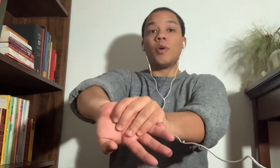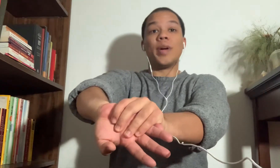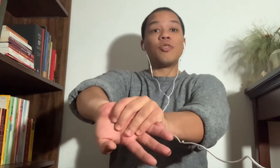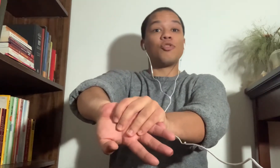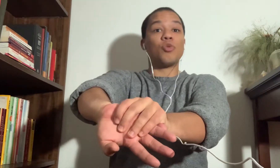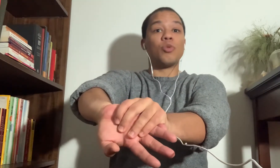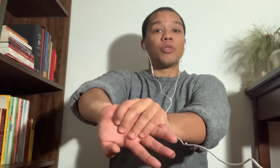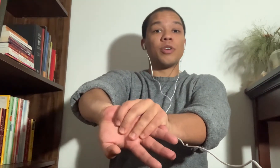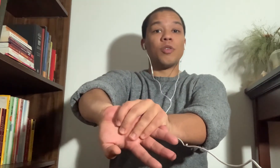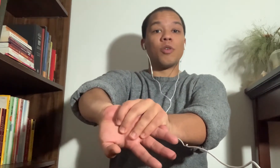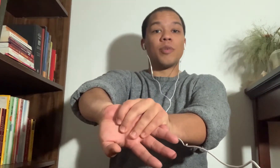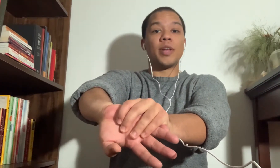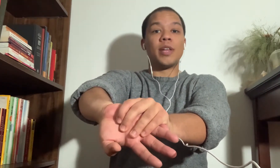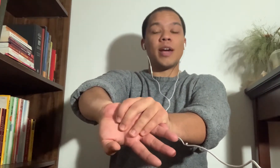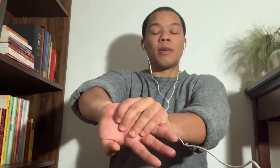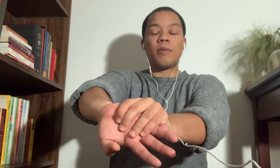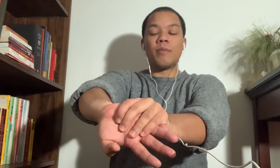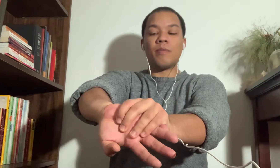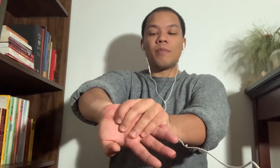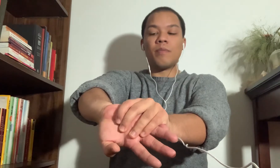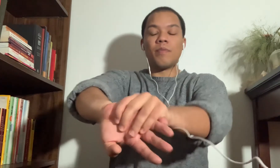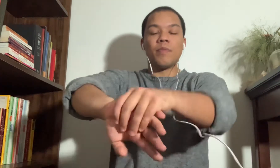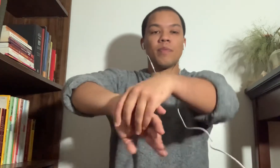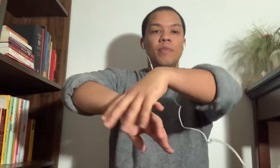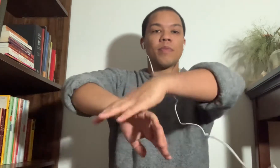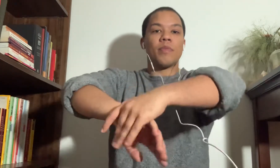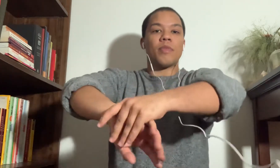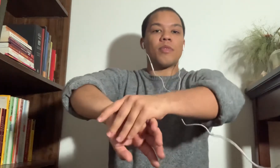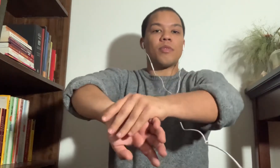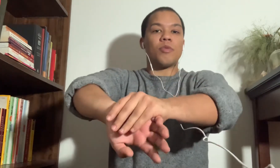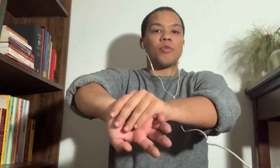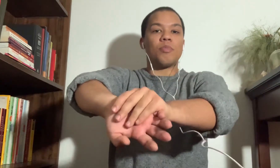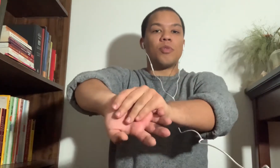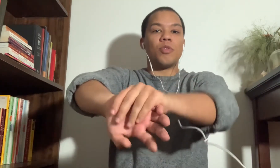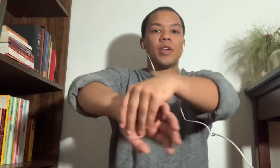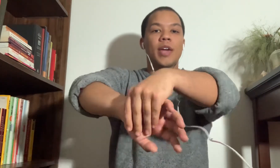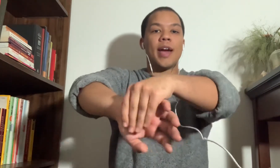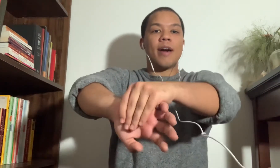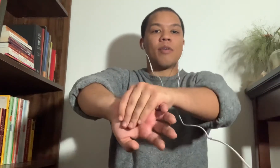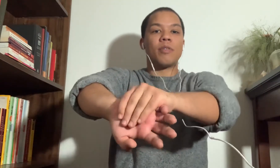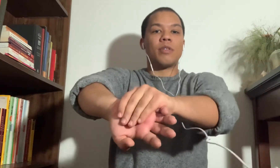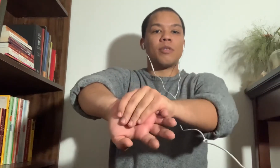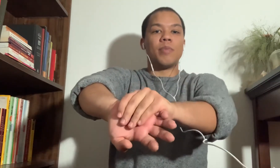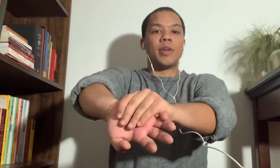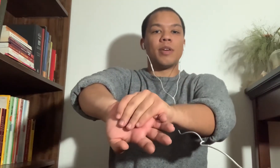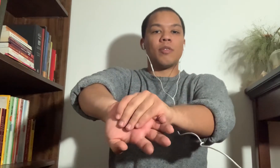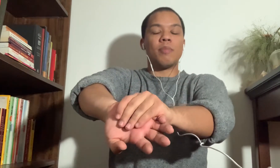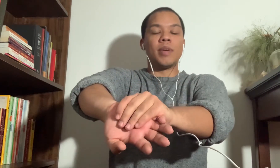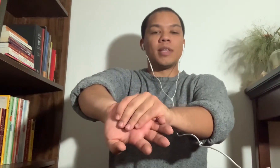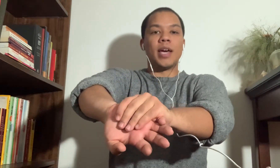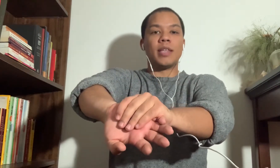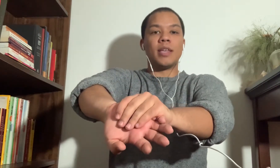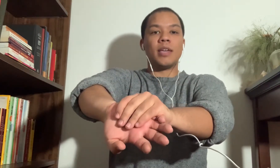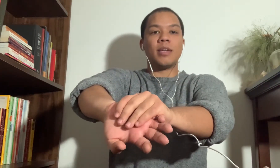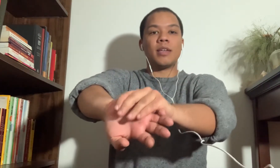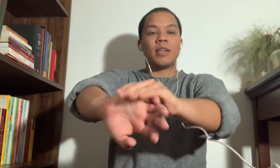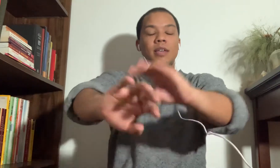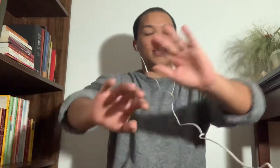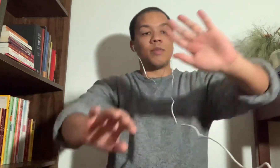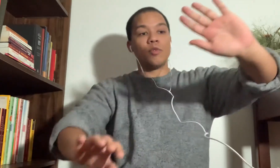and shoulder incorporated now. So we're just pulling out a little bit, gripping lightly. And then we'll